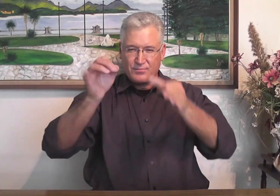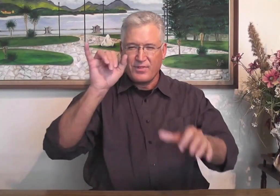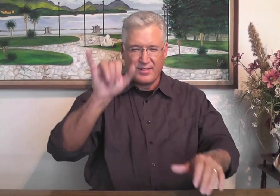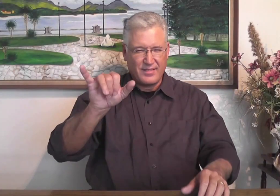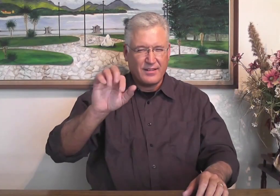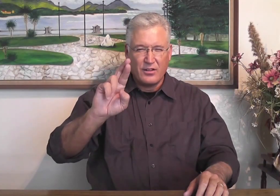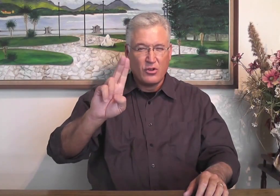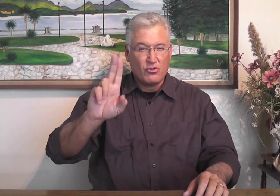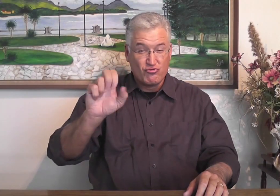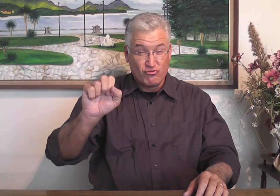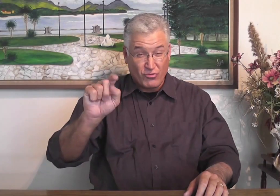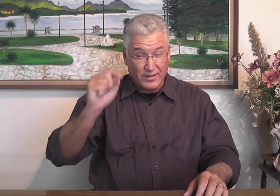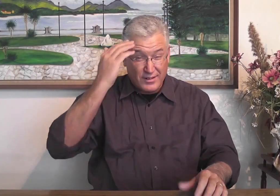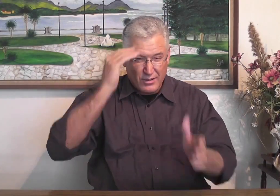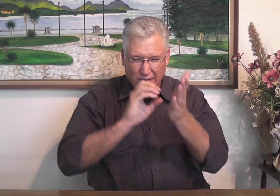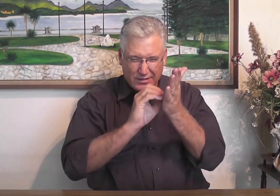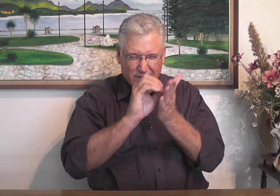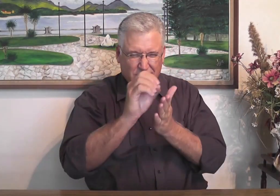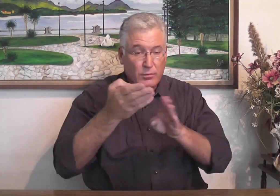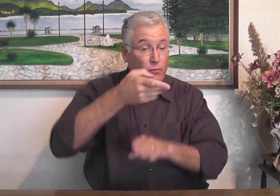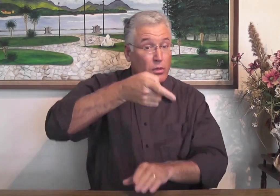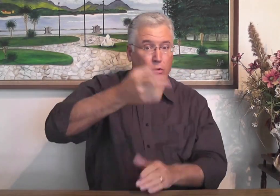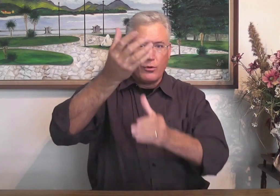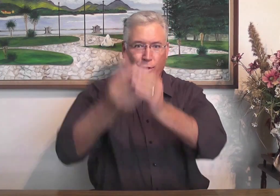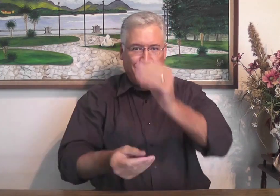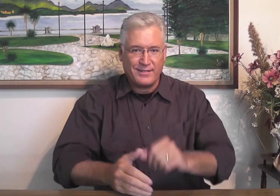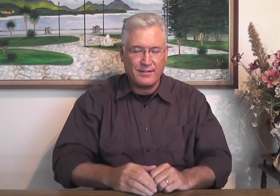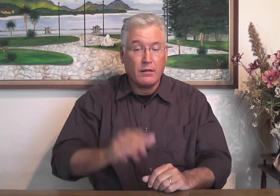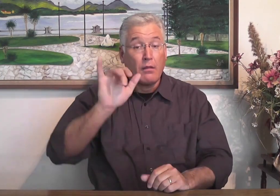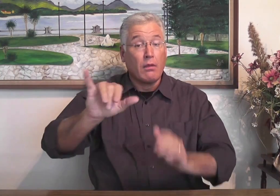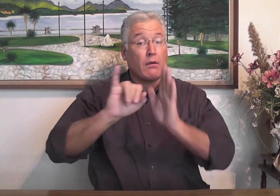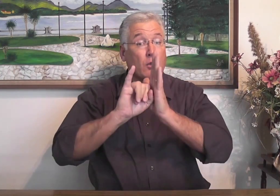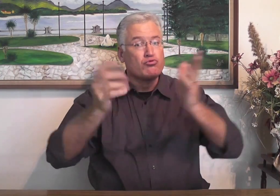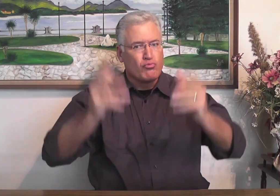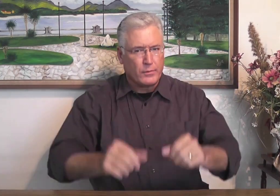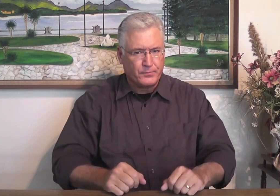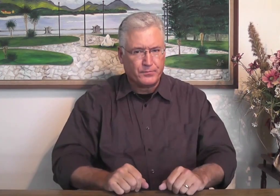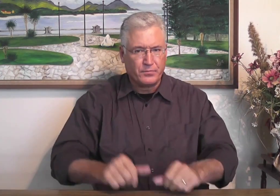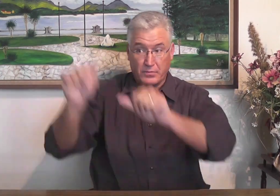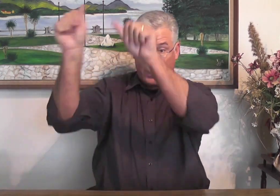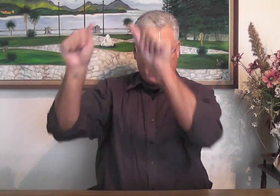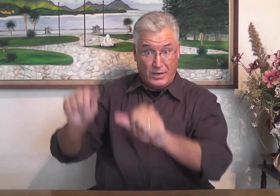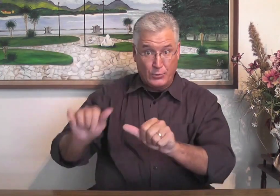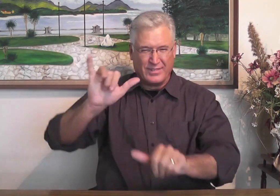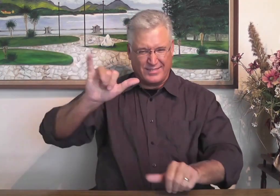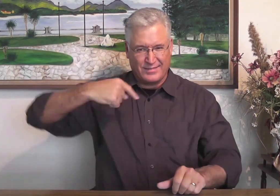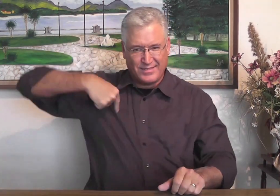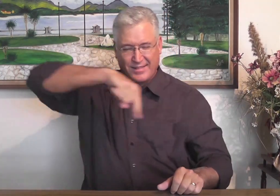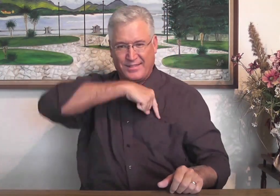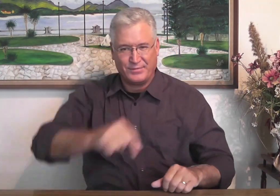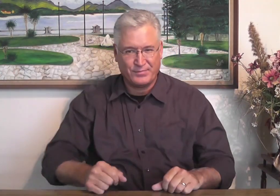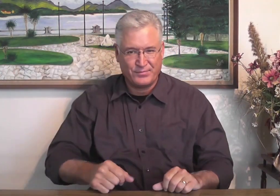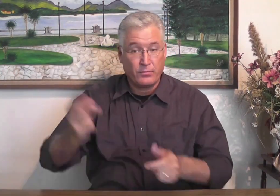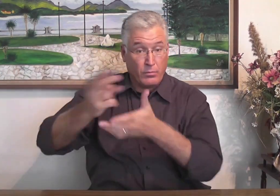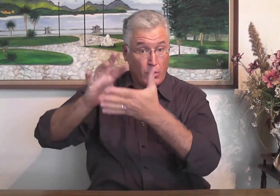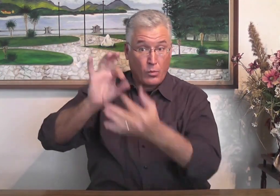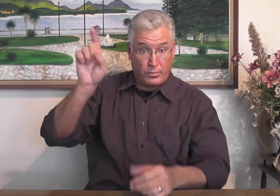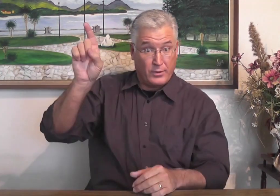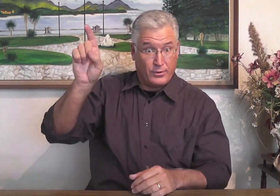He explained that the rust needed to be gone, and in this illustration, it's like